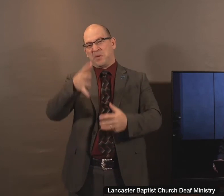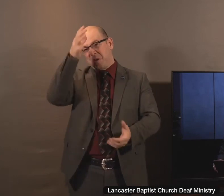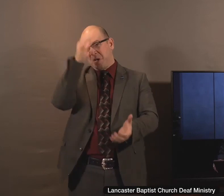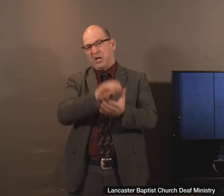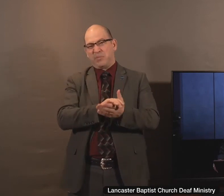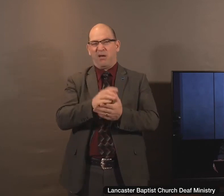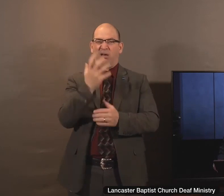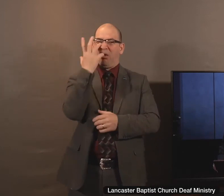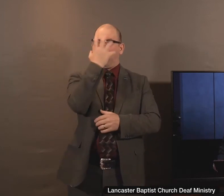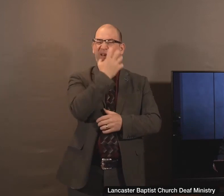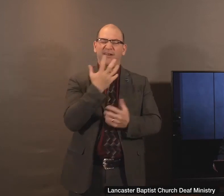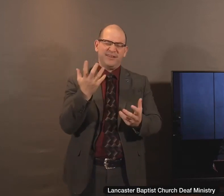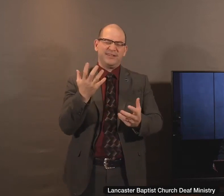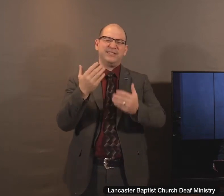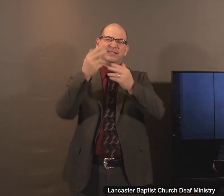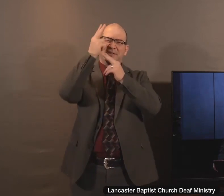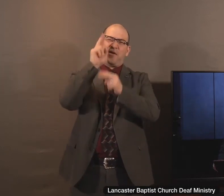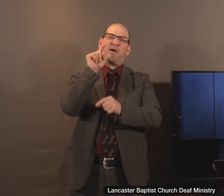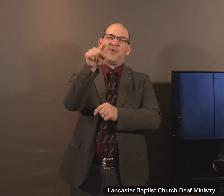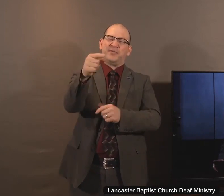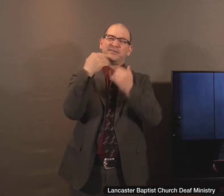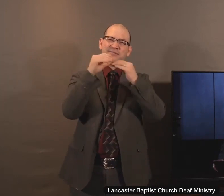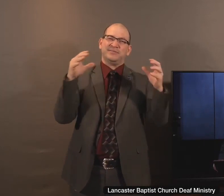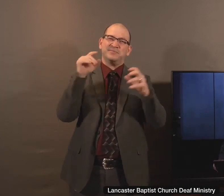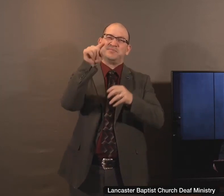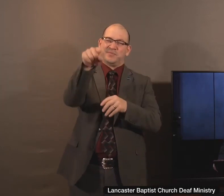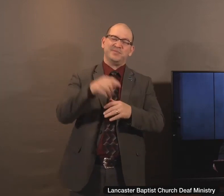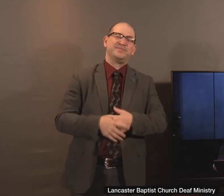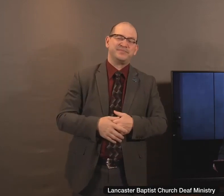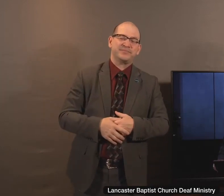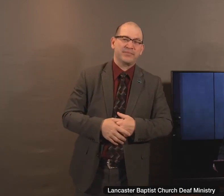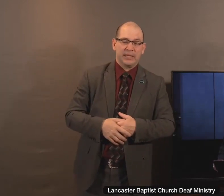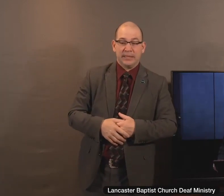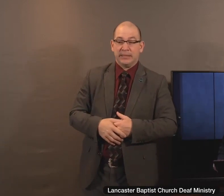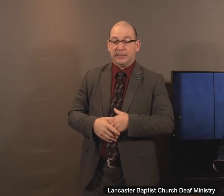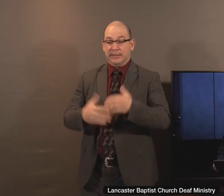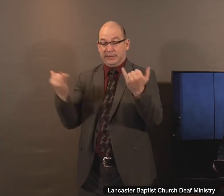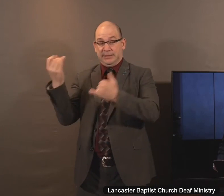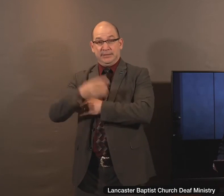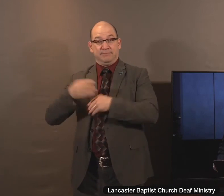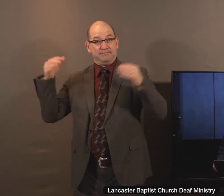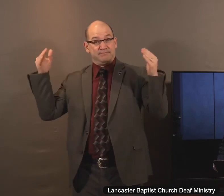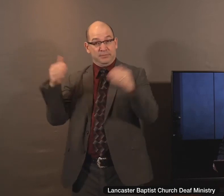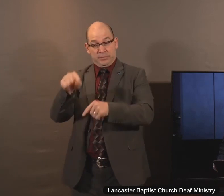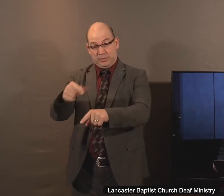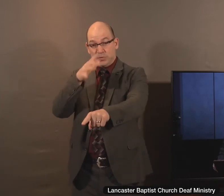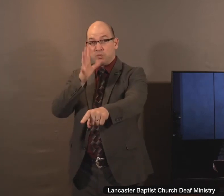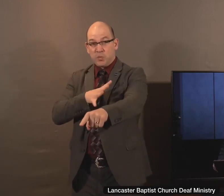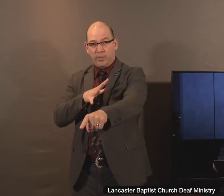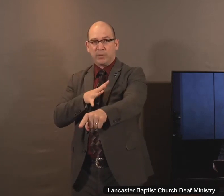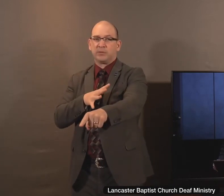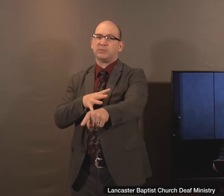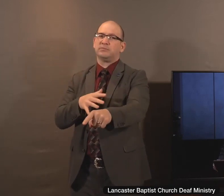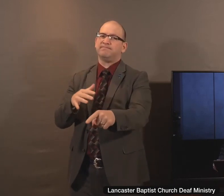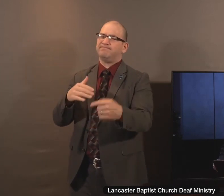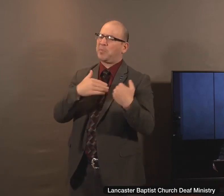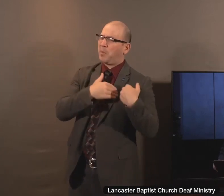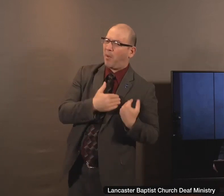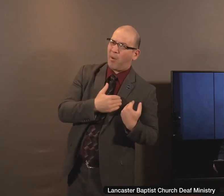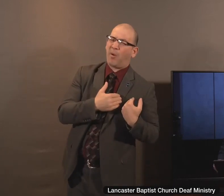and we thank you. And today, we look in the Bible to a woman who had burdens. She was an outcast of society. She was